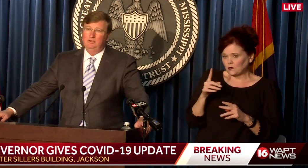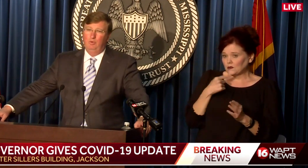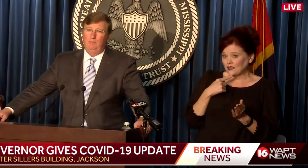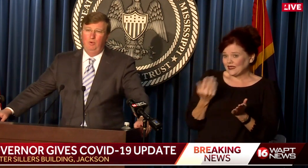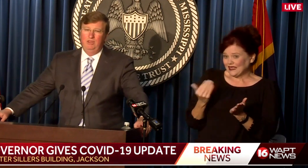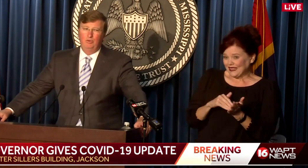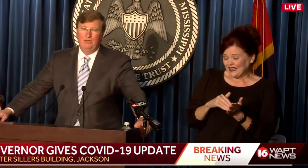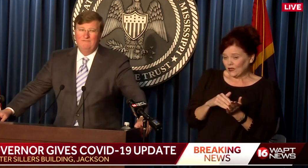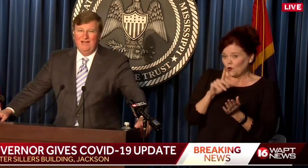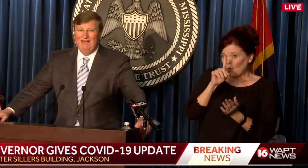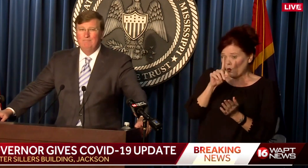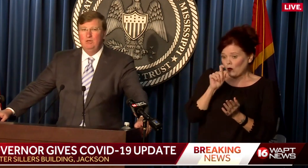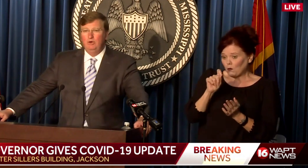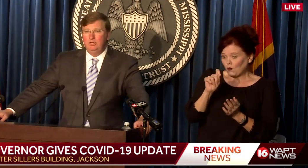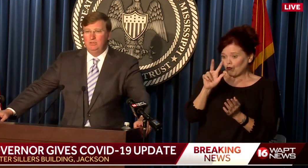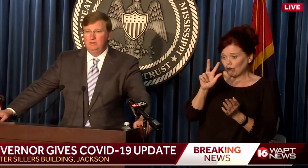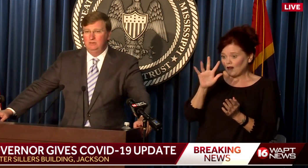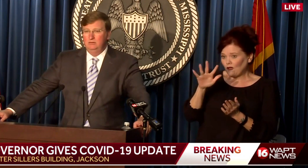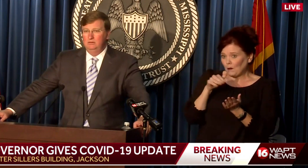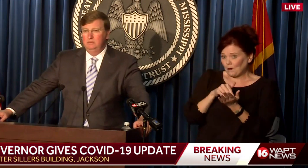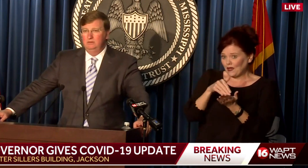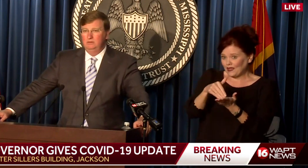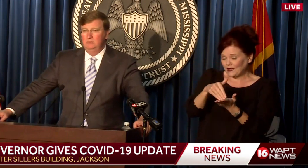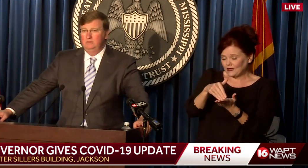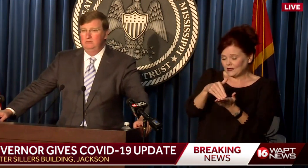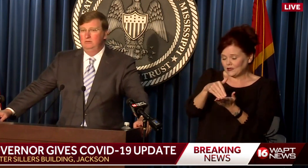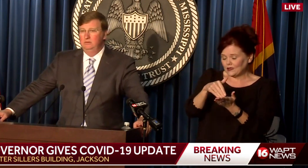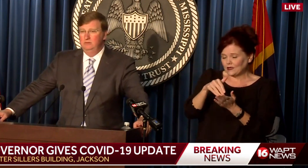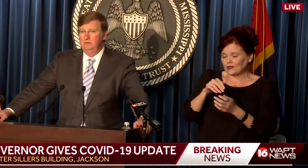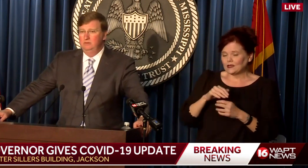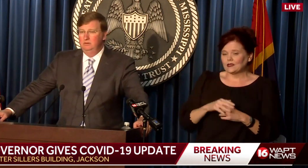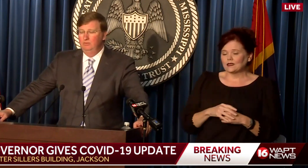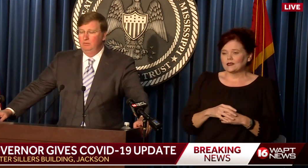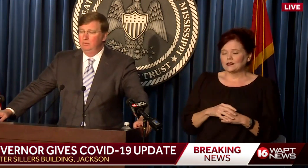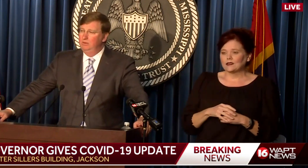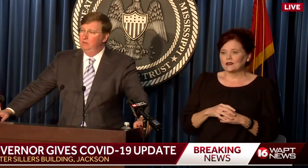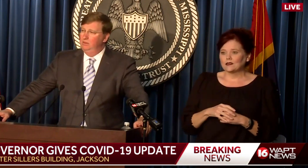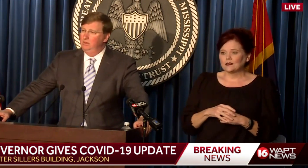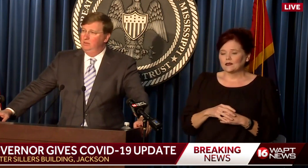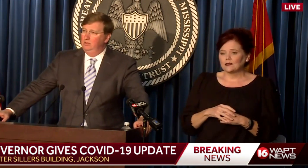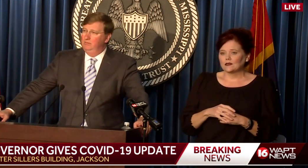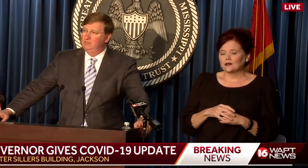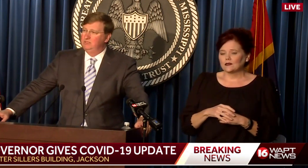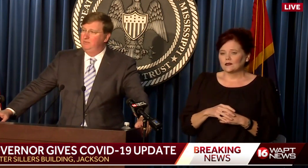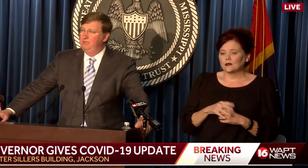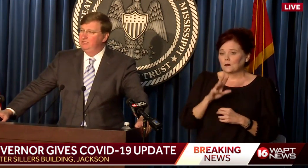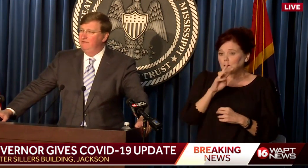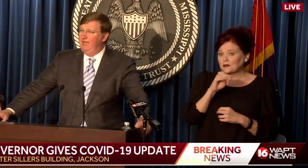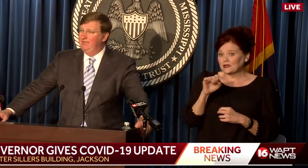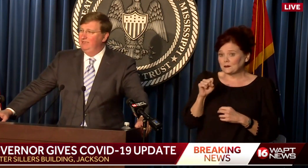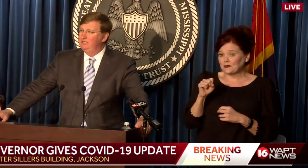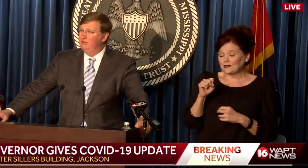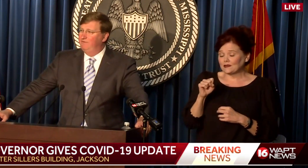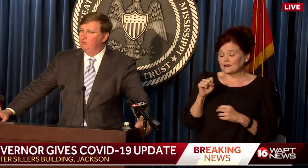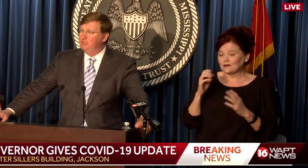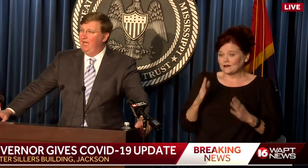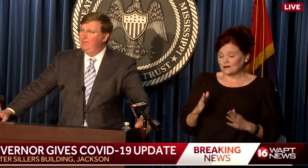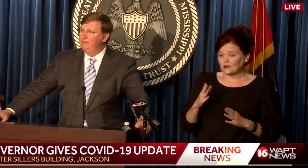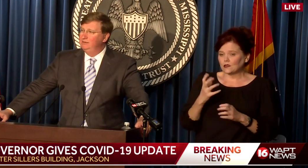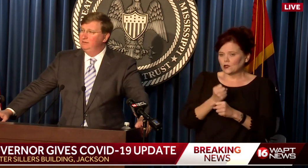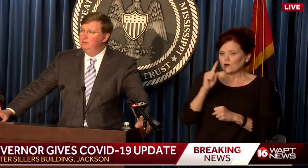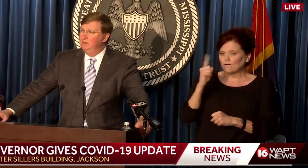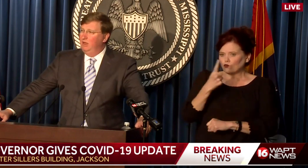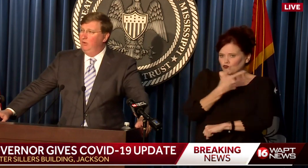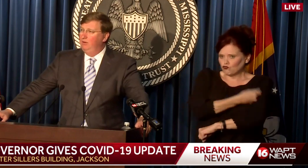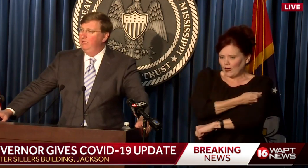that again, almost 1.35 million Mississippians have gotten at least their first